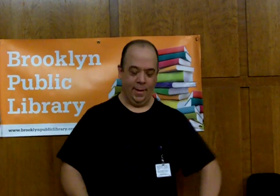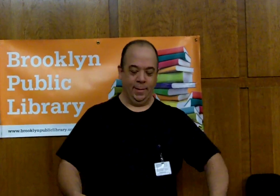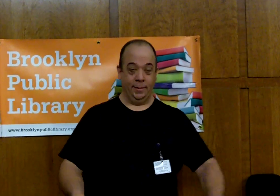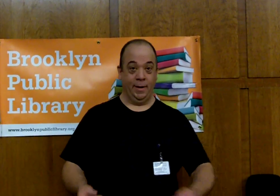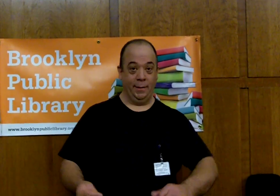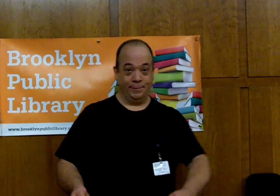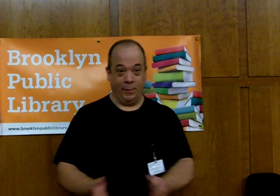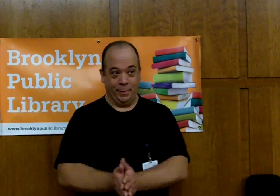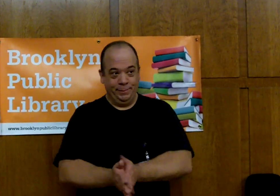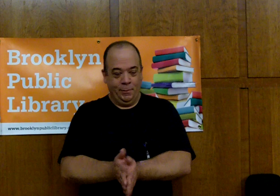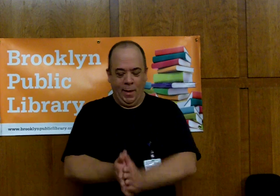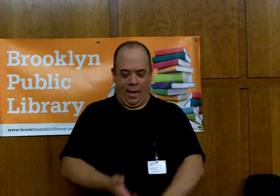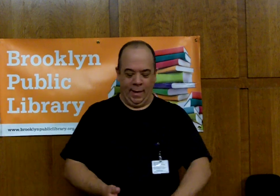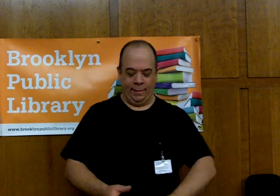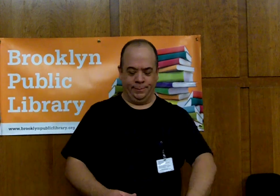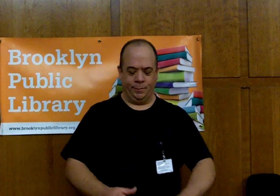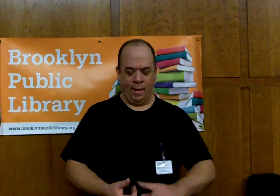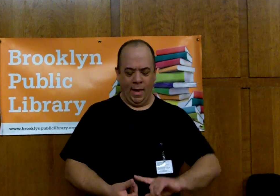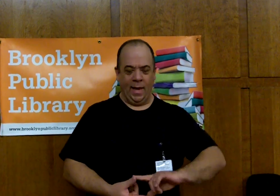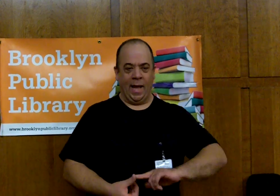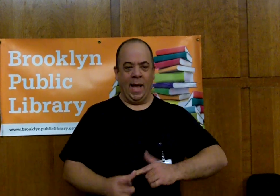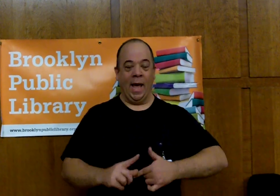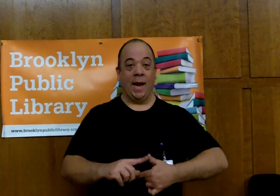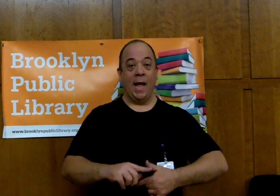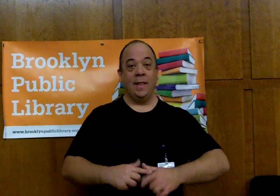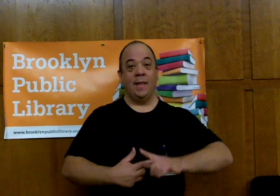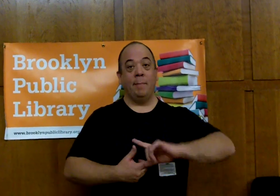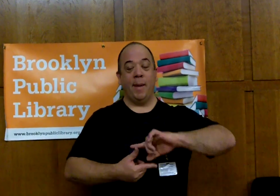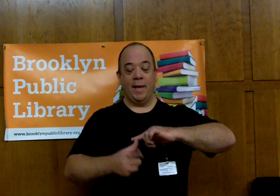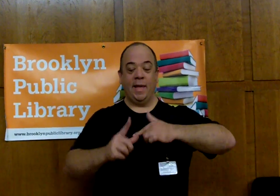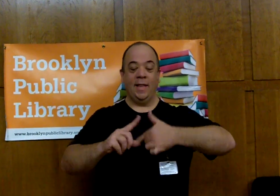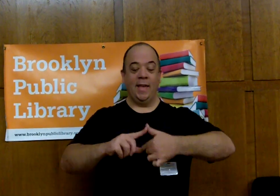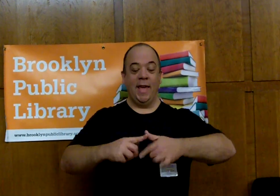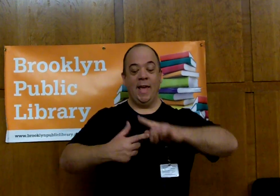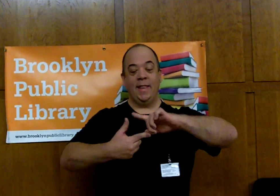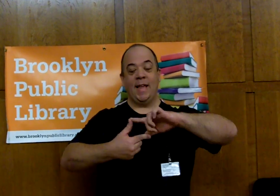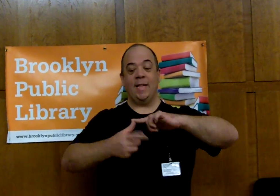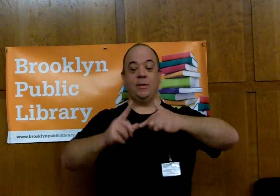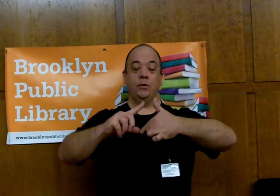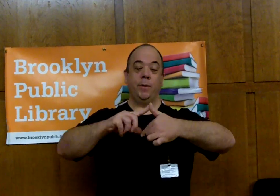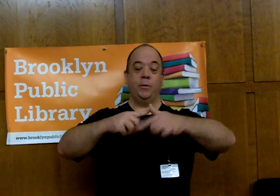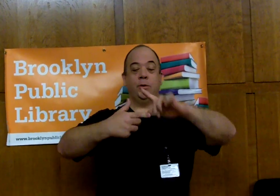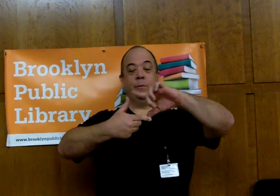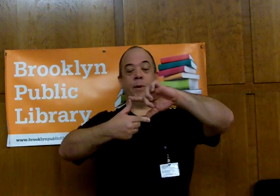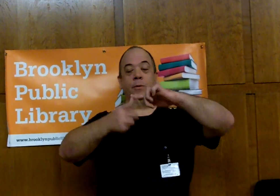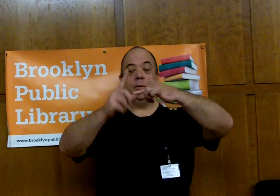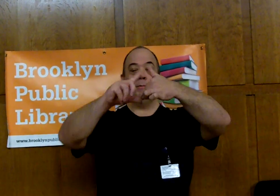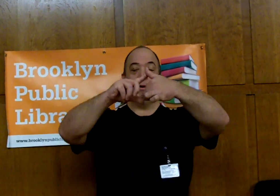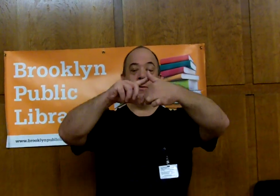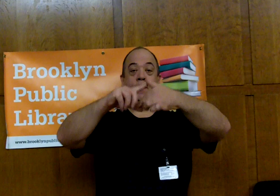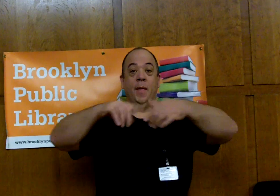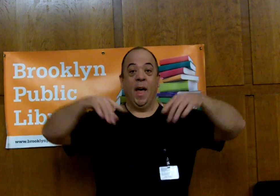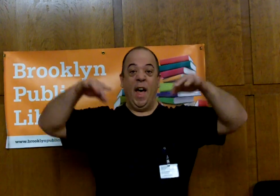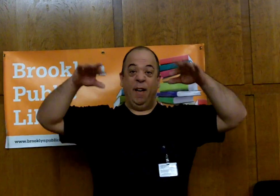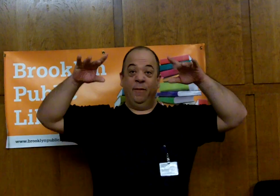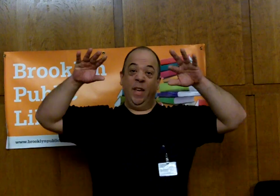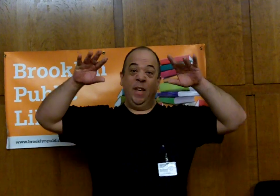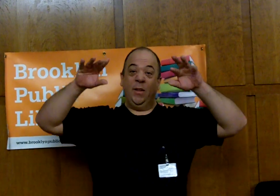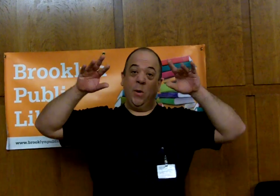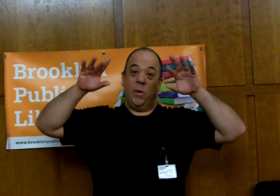Ready? Here we go. La araña pequeñita subió, subió, subió. Vino